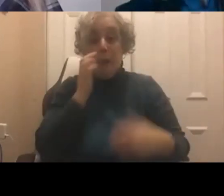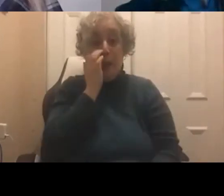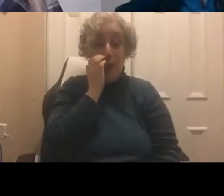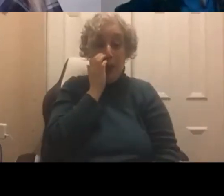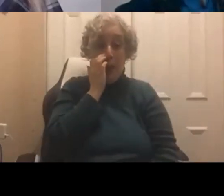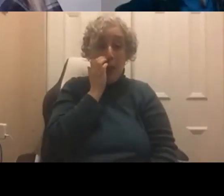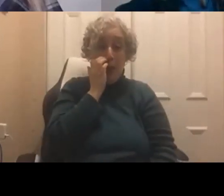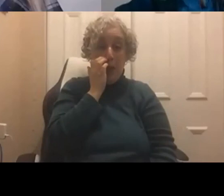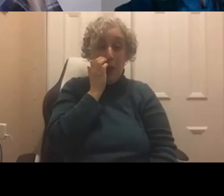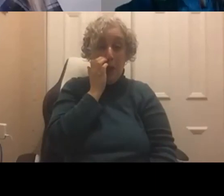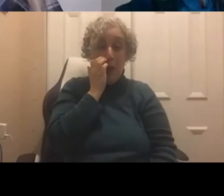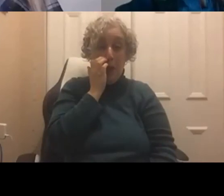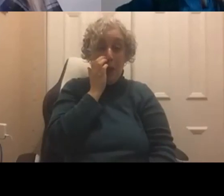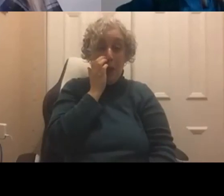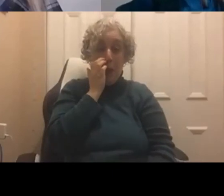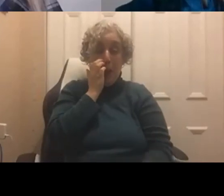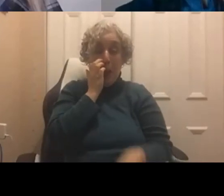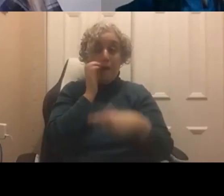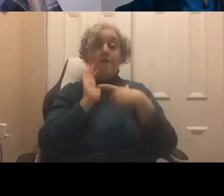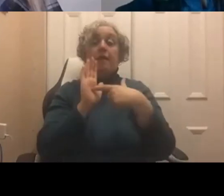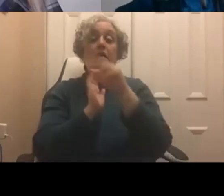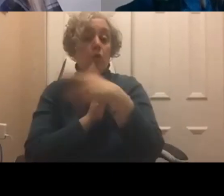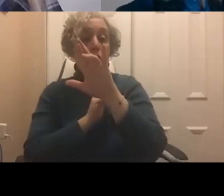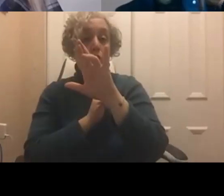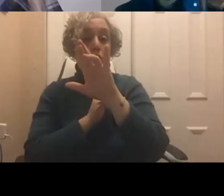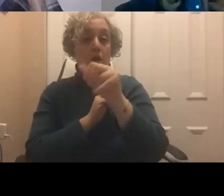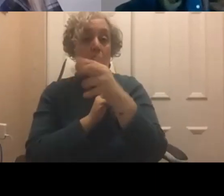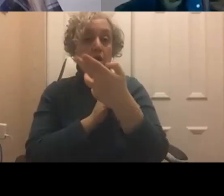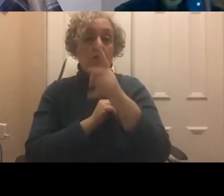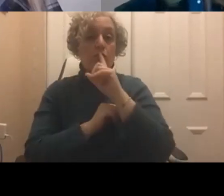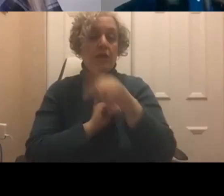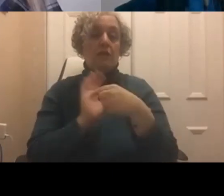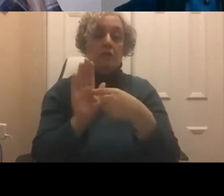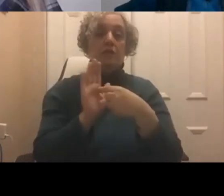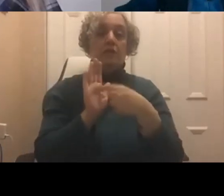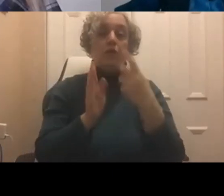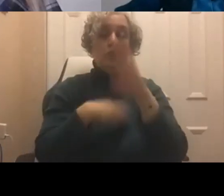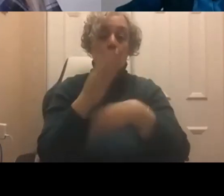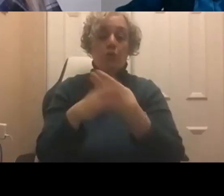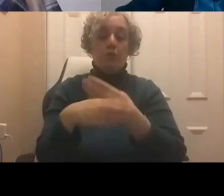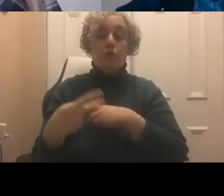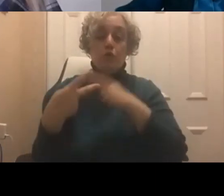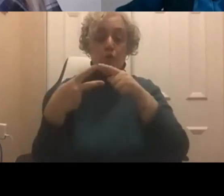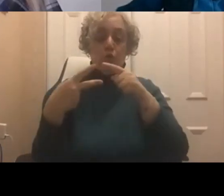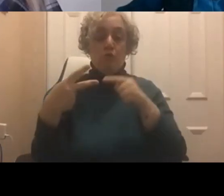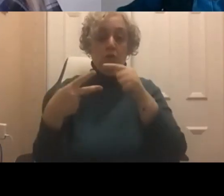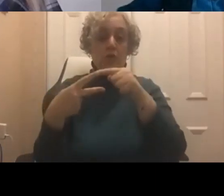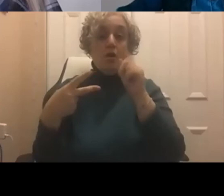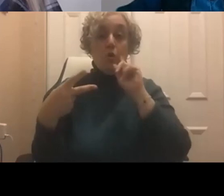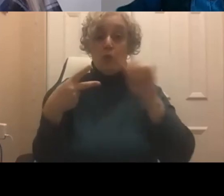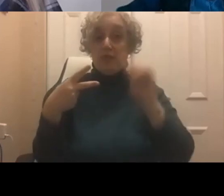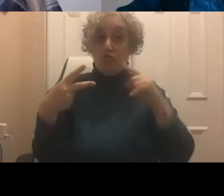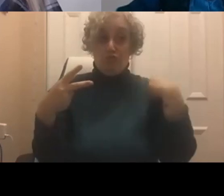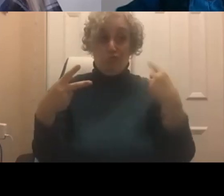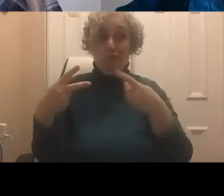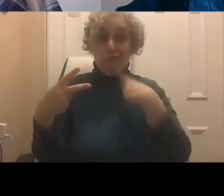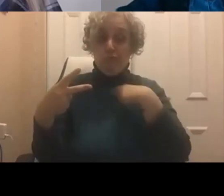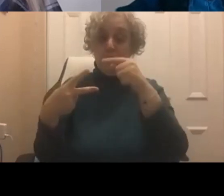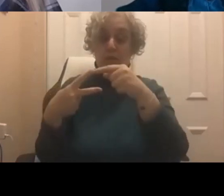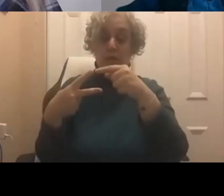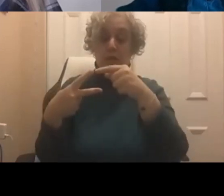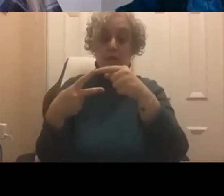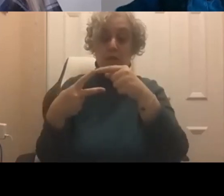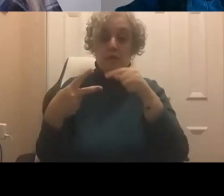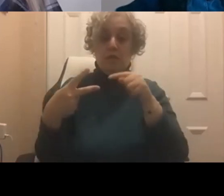I'll give you two parallel tracks that we find in our research. One is the